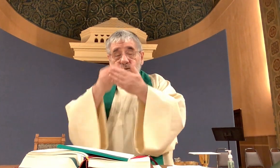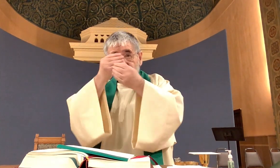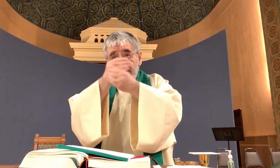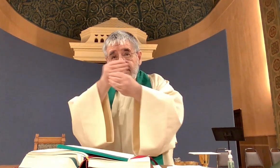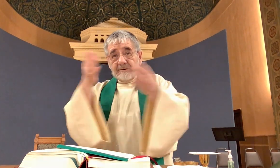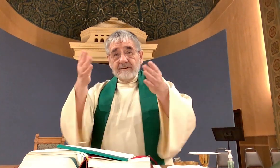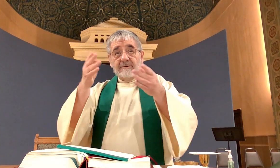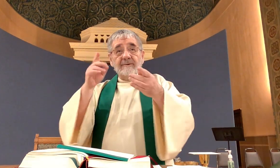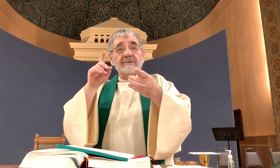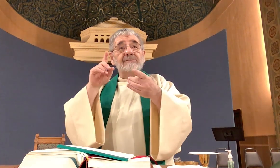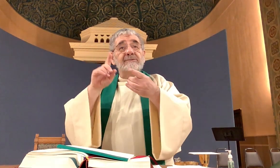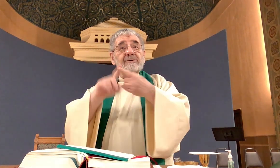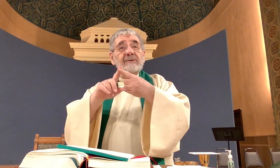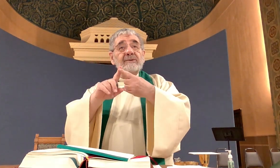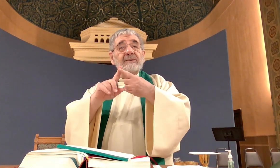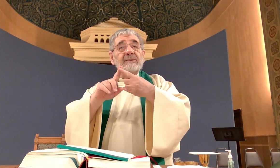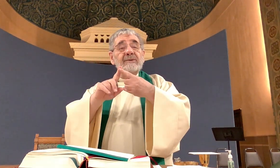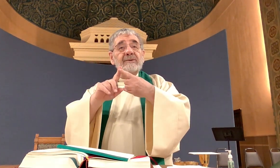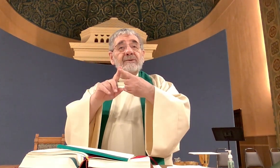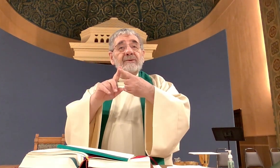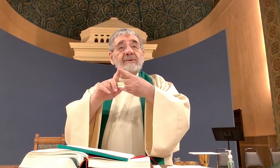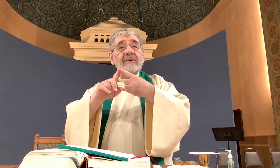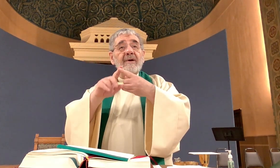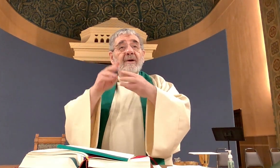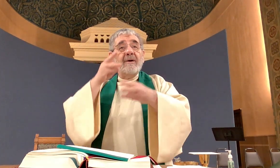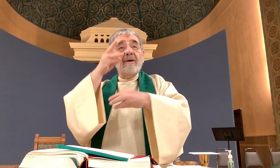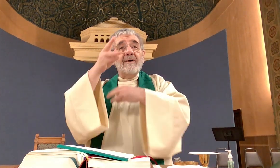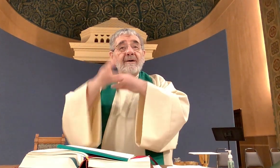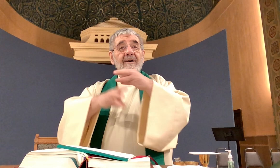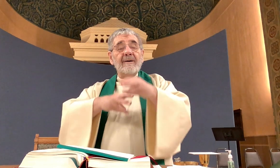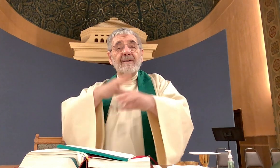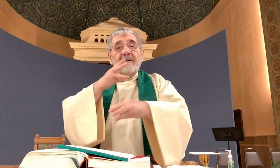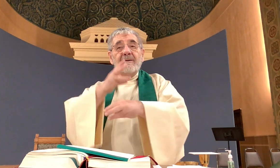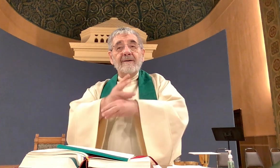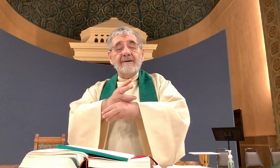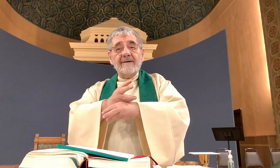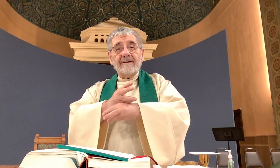gospel to the world the